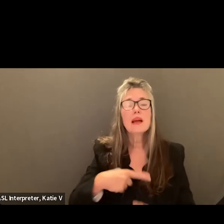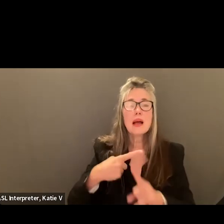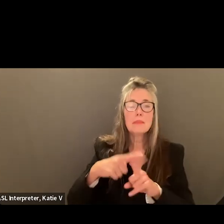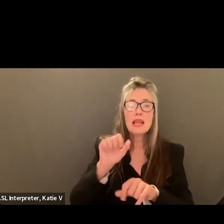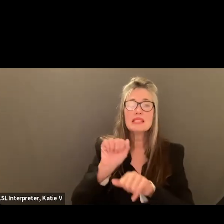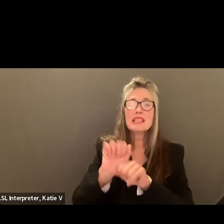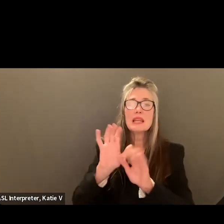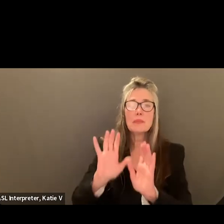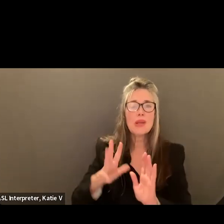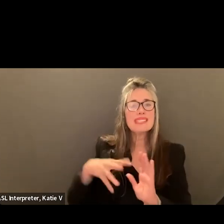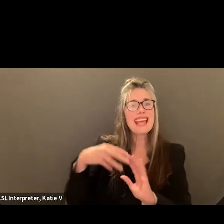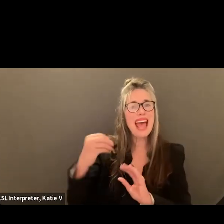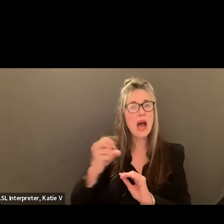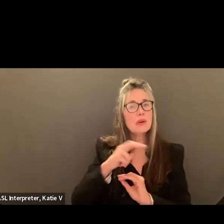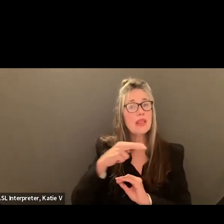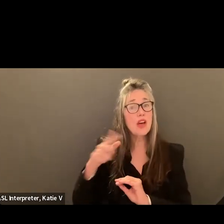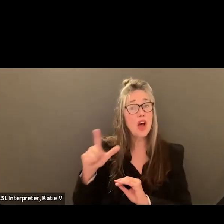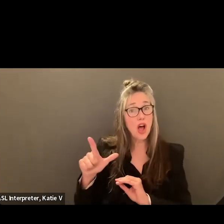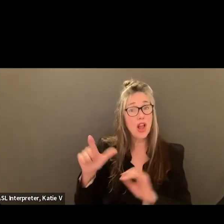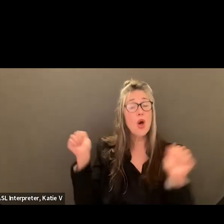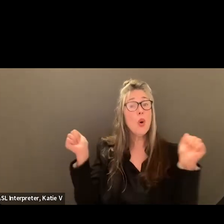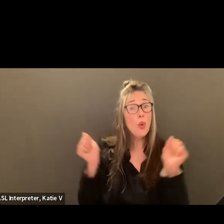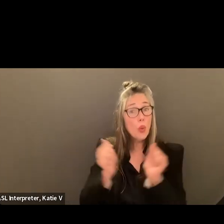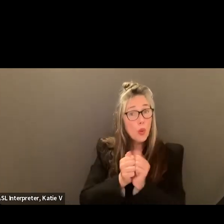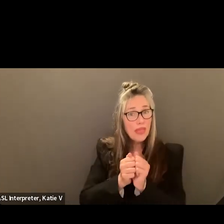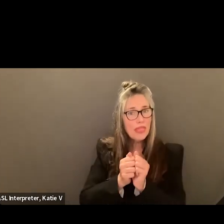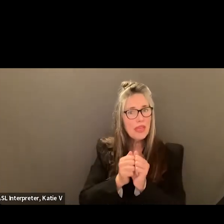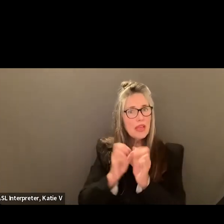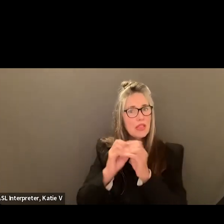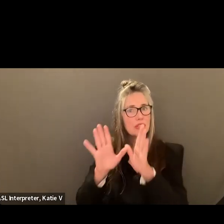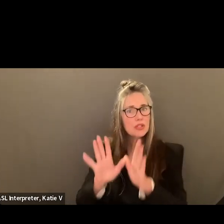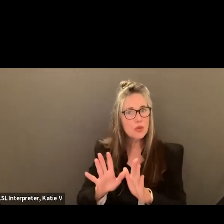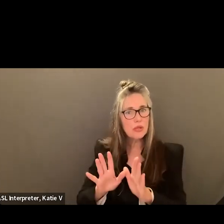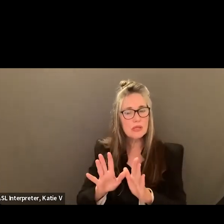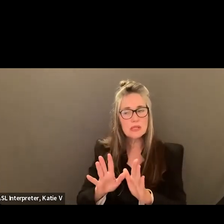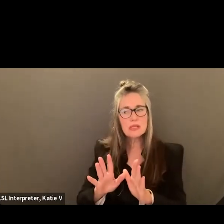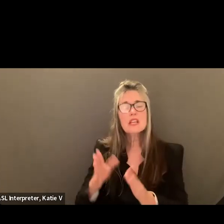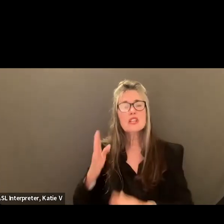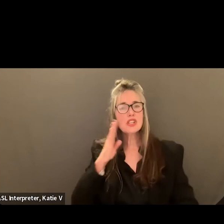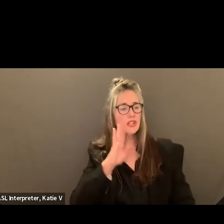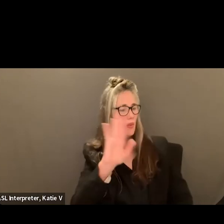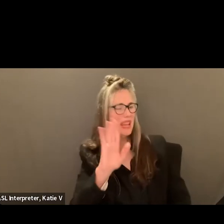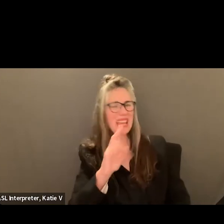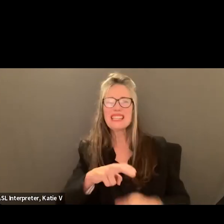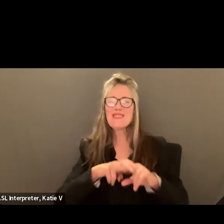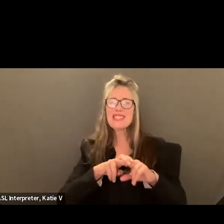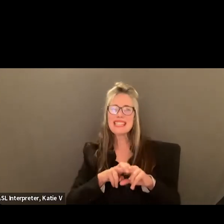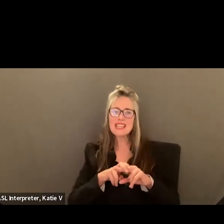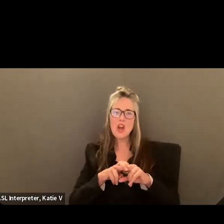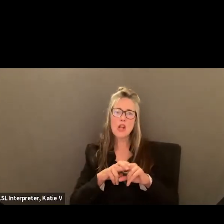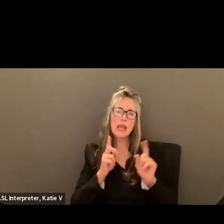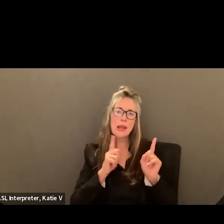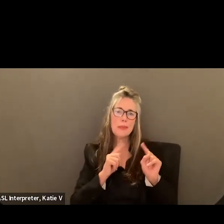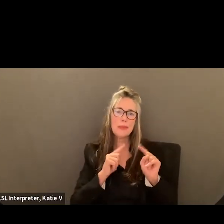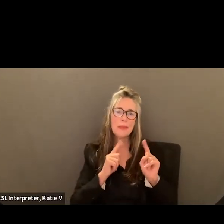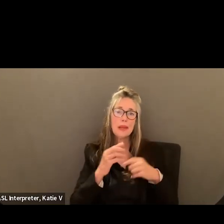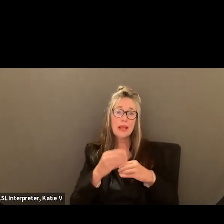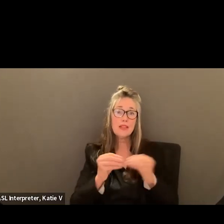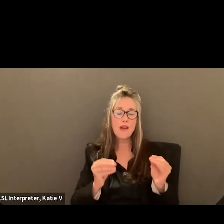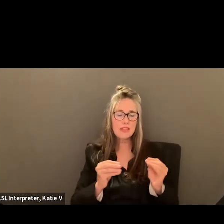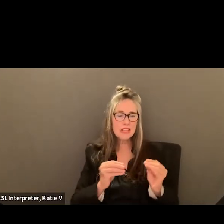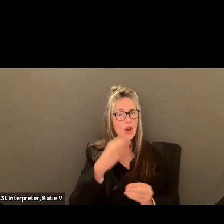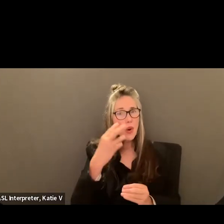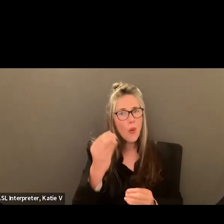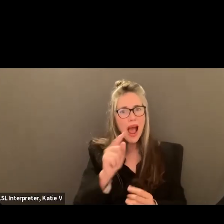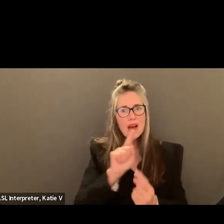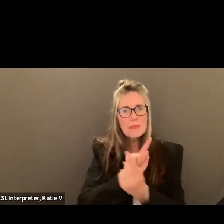out in like the halls if they can with the kids, just making their presence known on campus instead of them sitting in the office all day. So they're a recognized